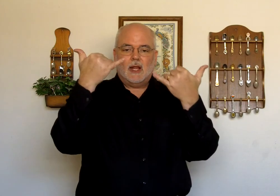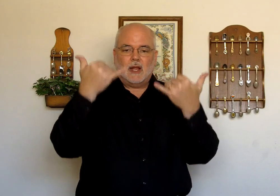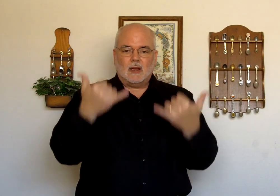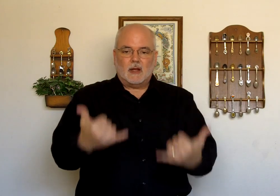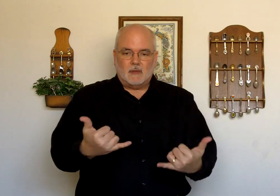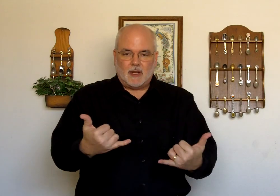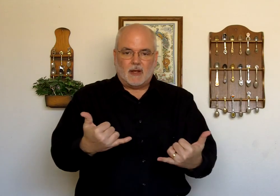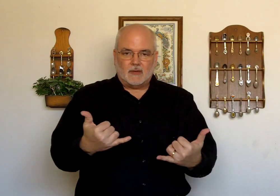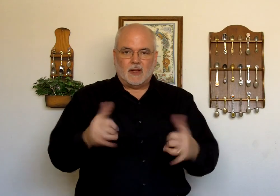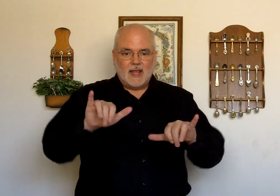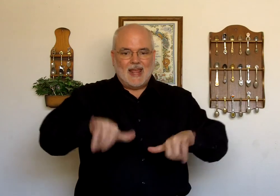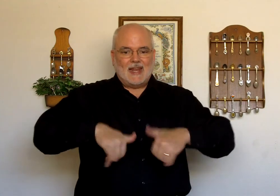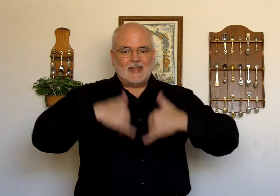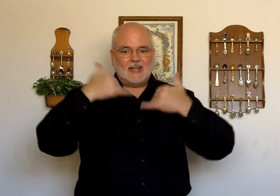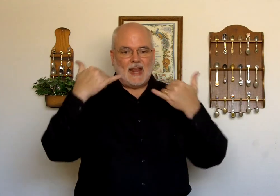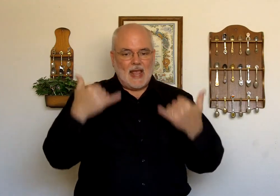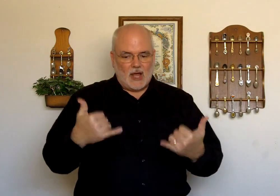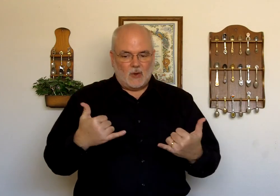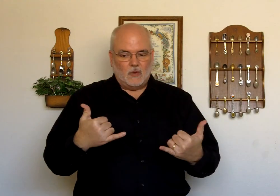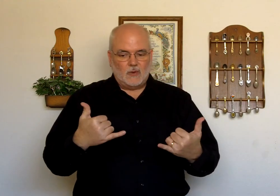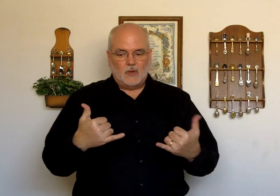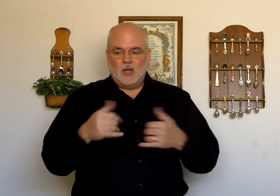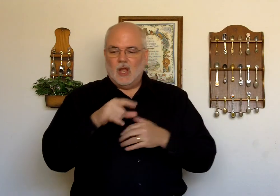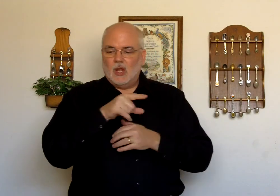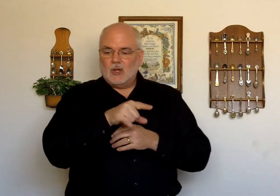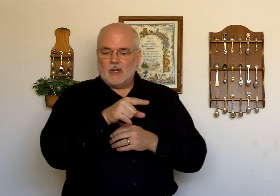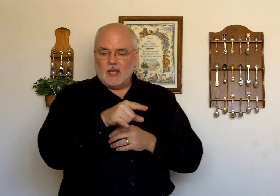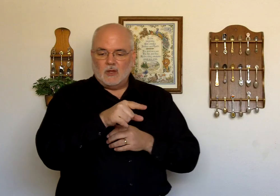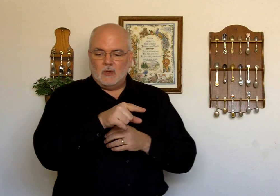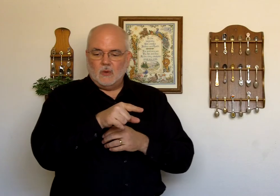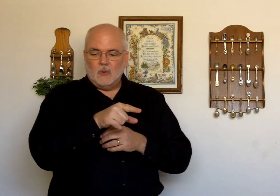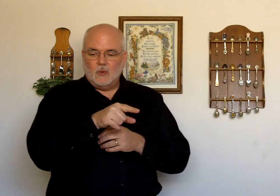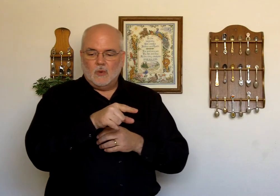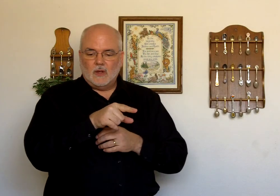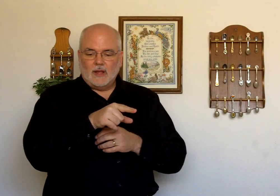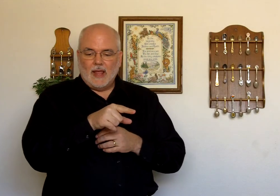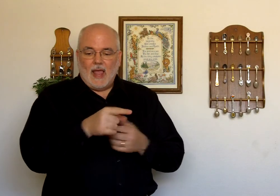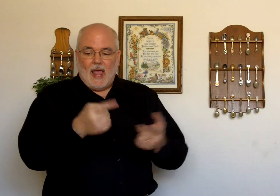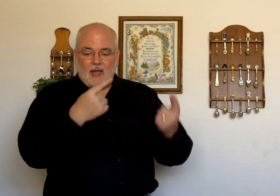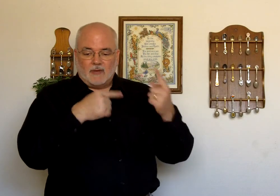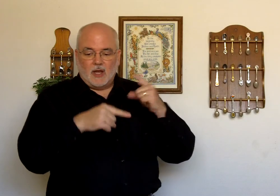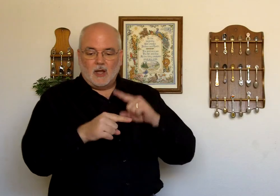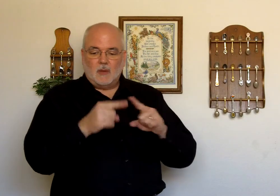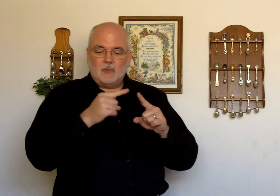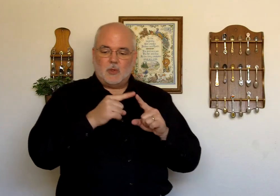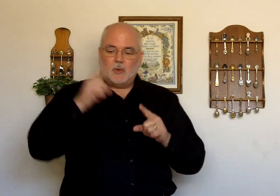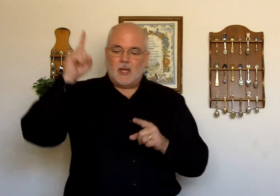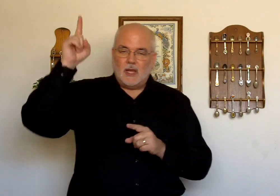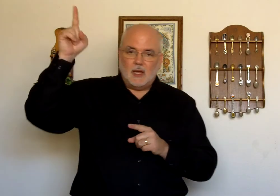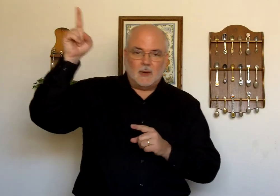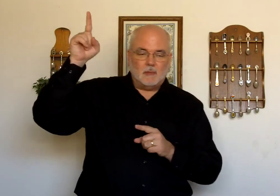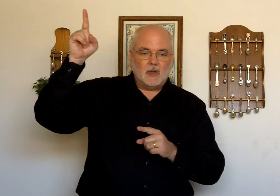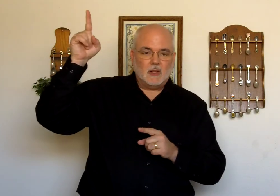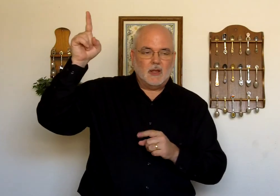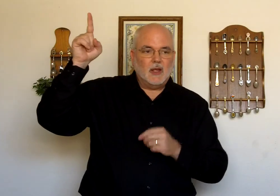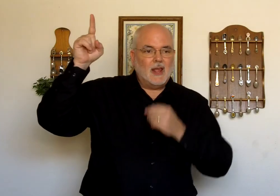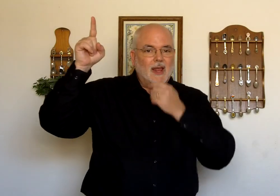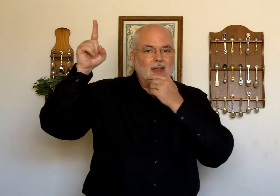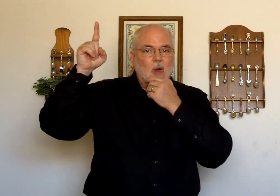And come down. Now. That you. Have come. To him. Now.